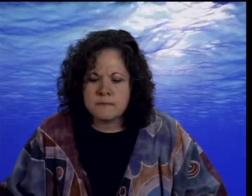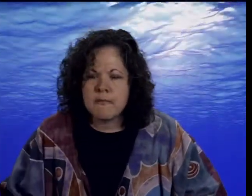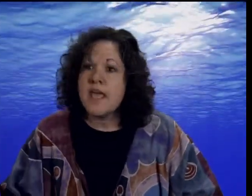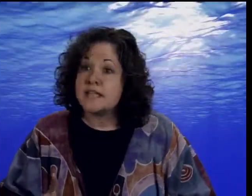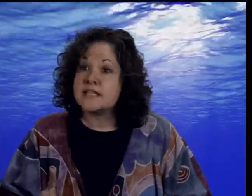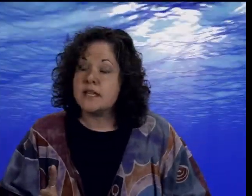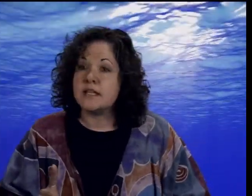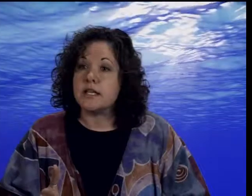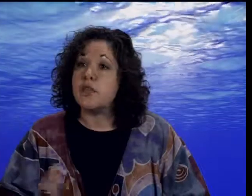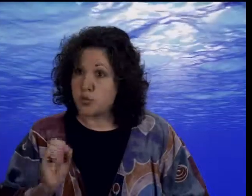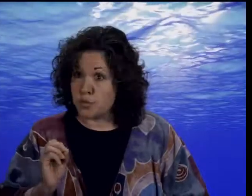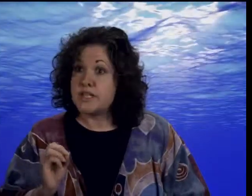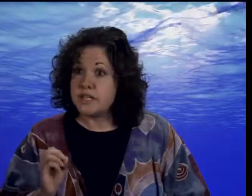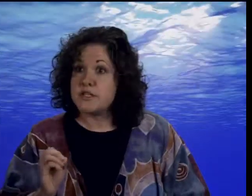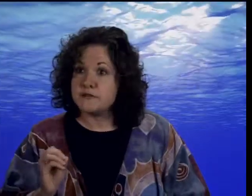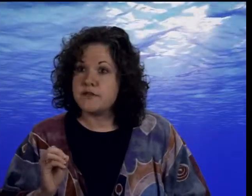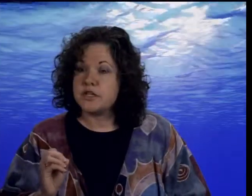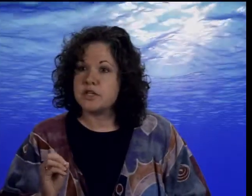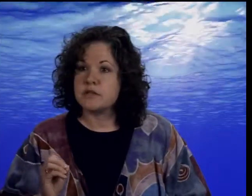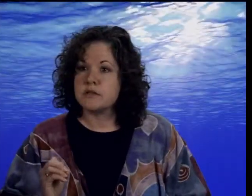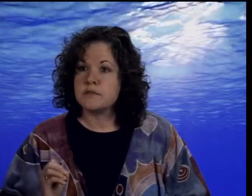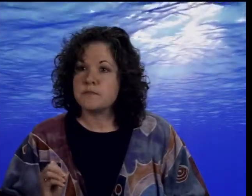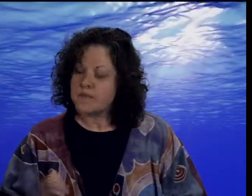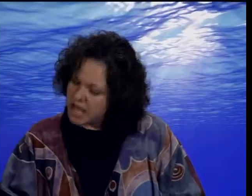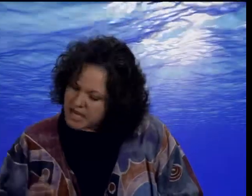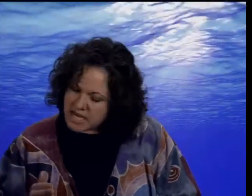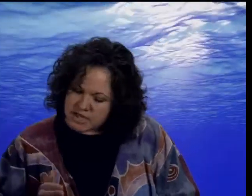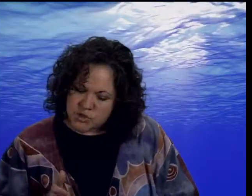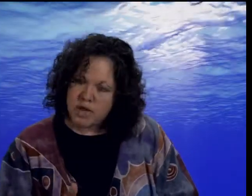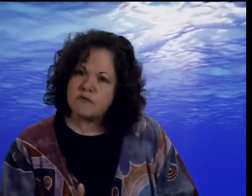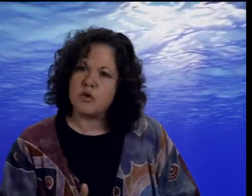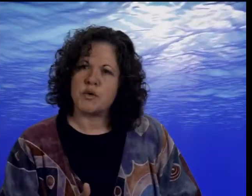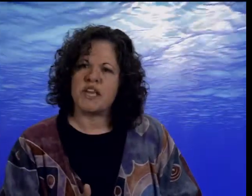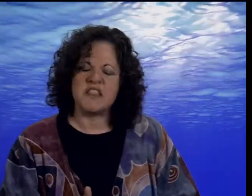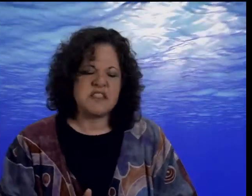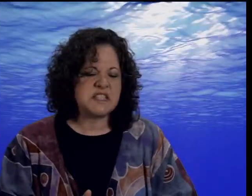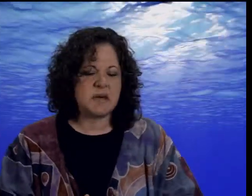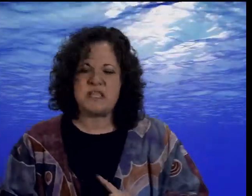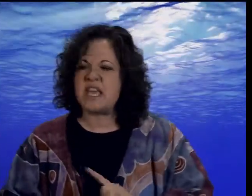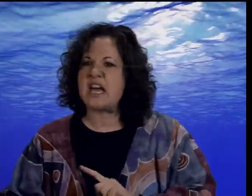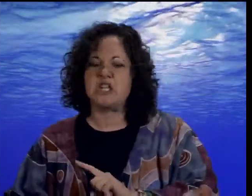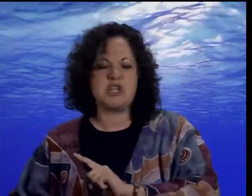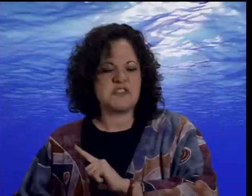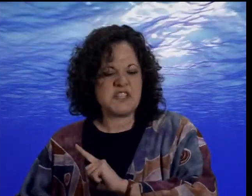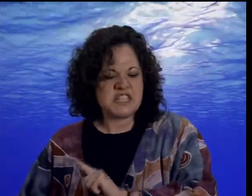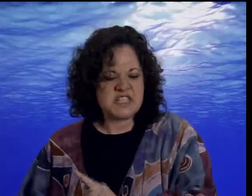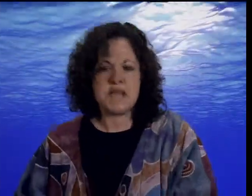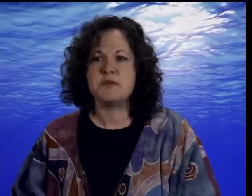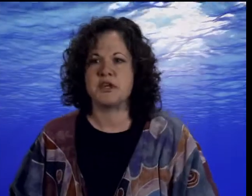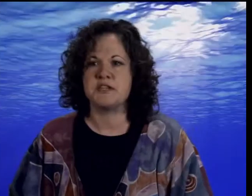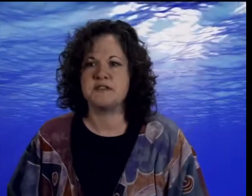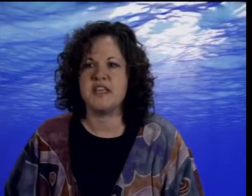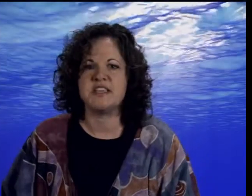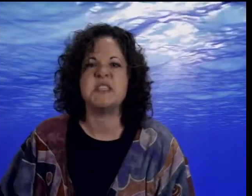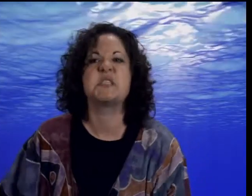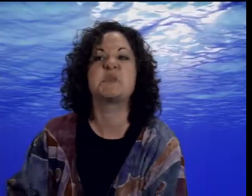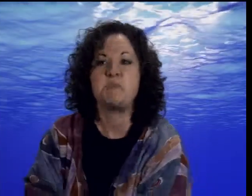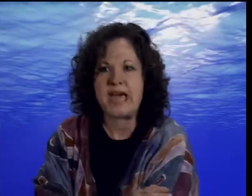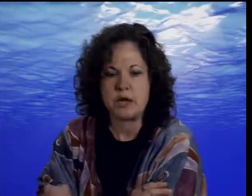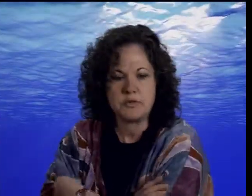And suddenly, the realist fish, he swam forward again. And this time, he had a look of contempt on his face as he spat out the